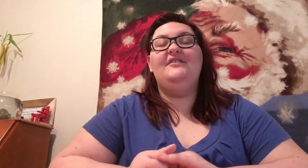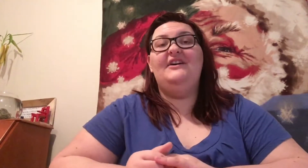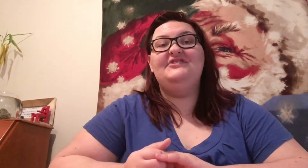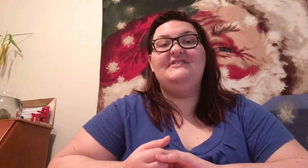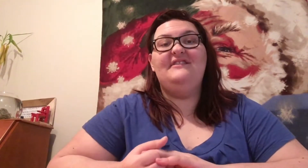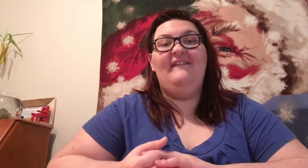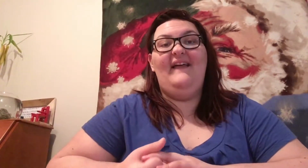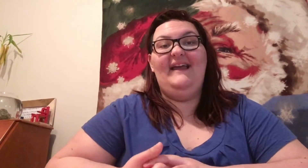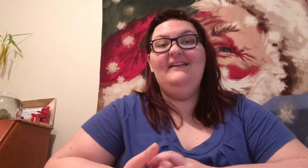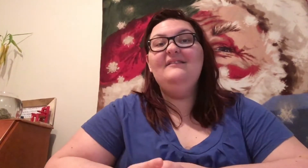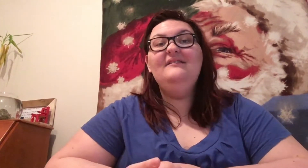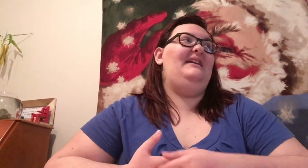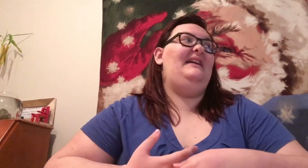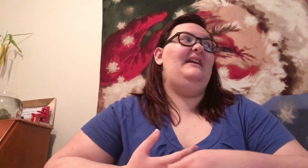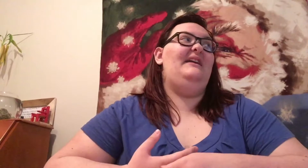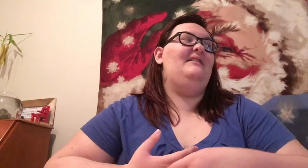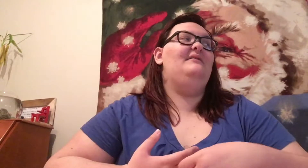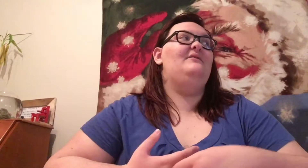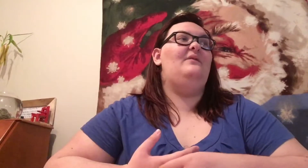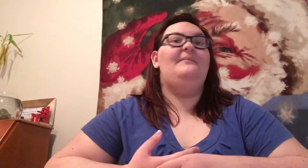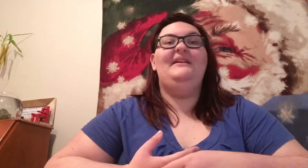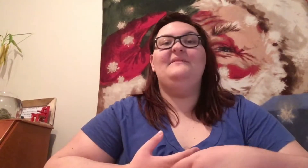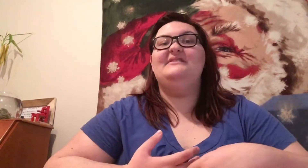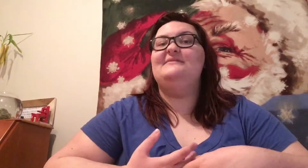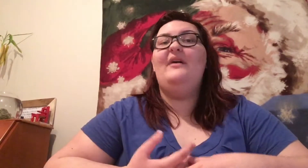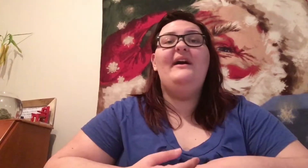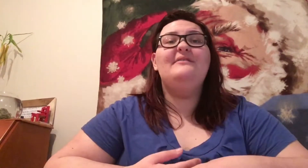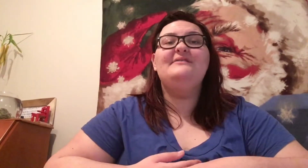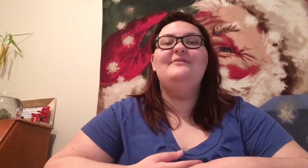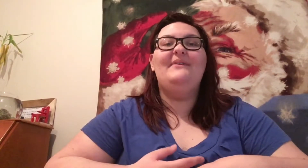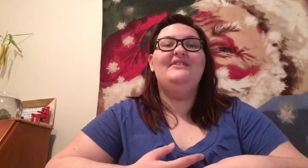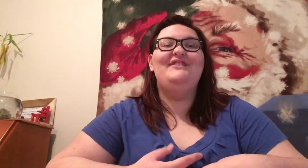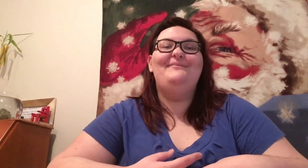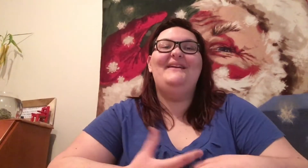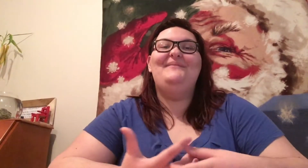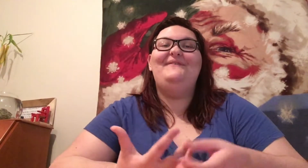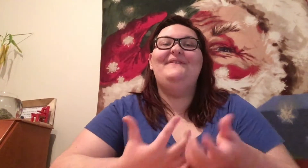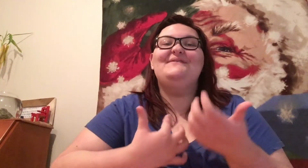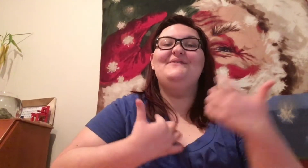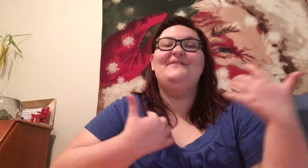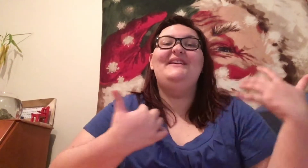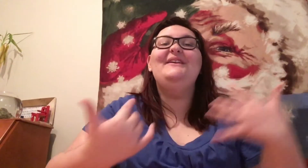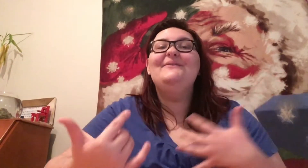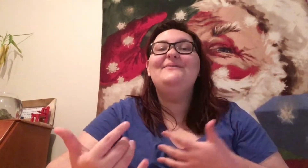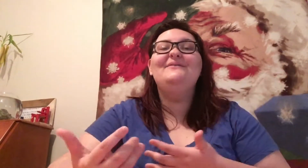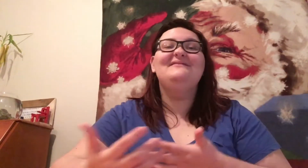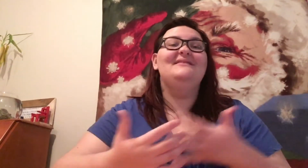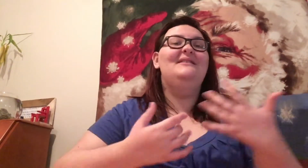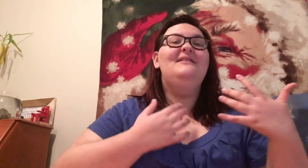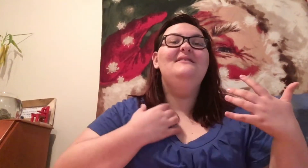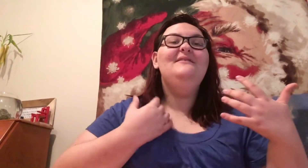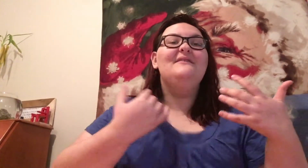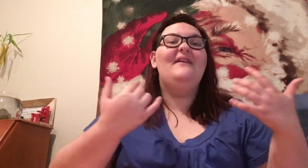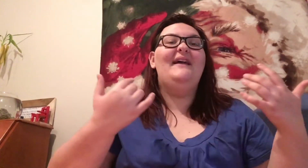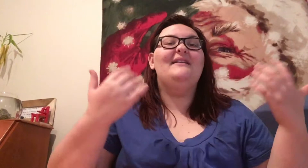cautious online. He would make me smile so much, make me feel so cute. And like,